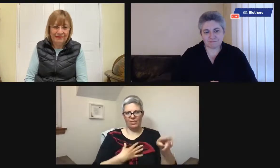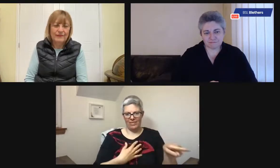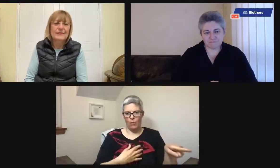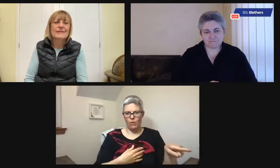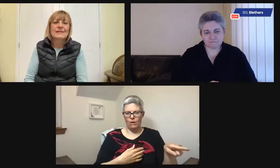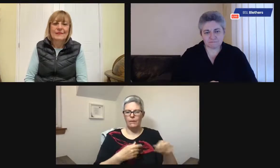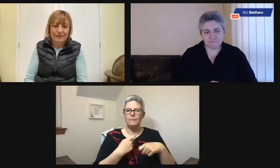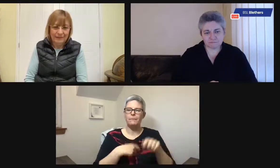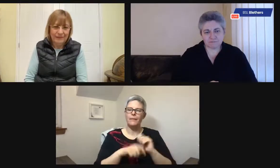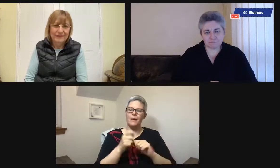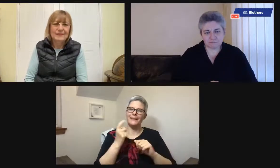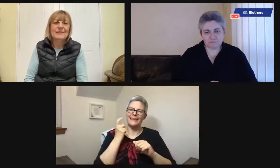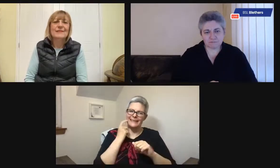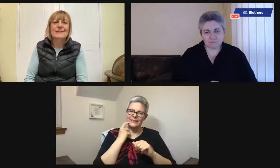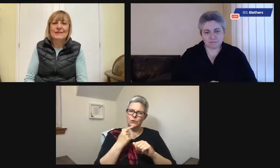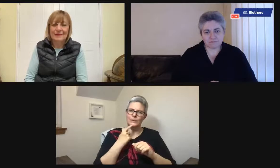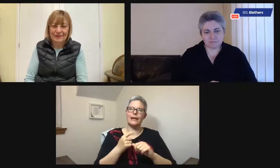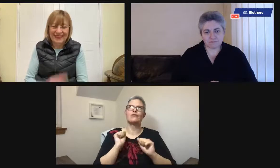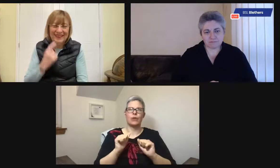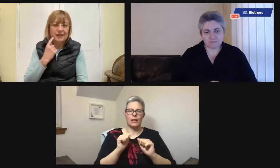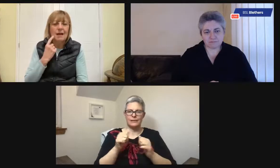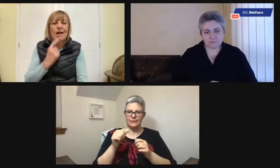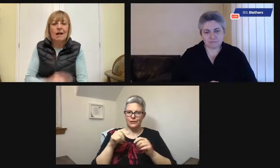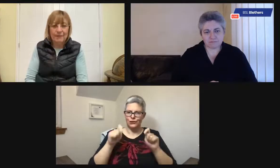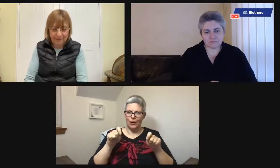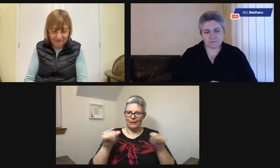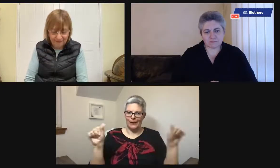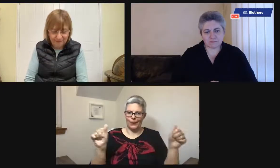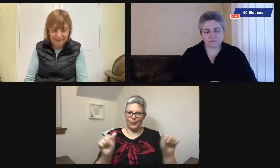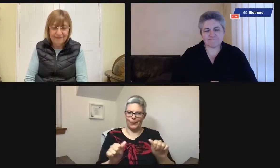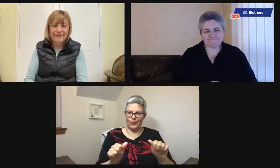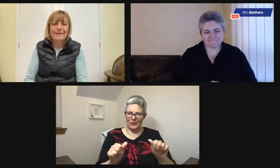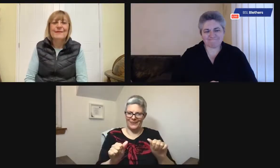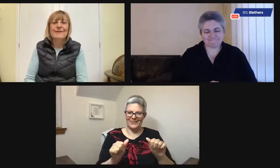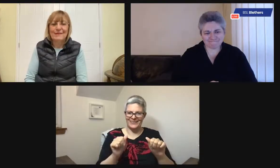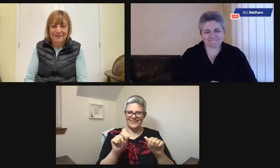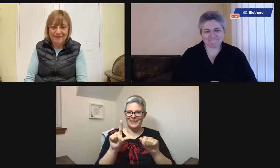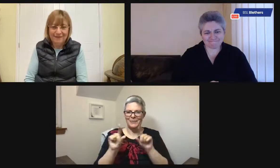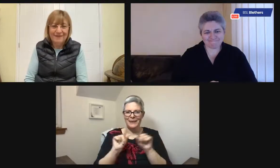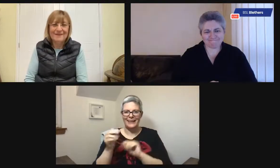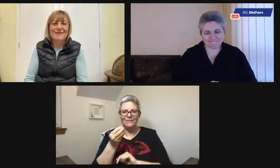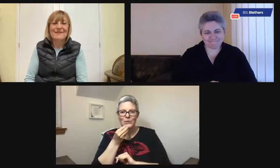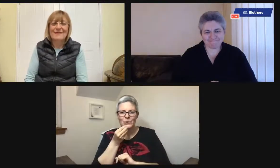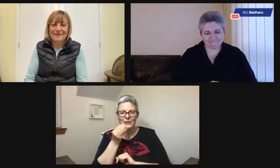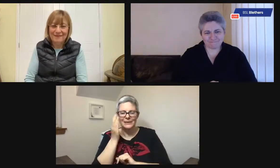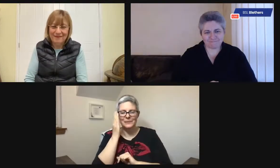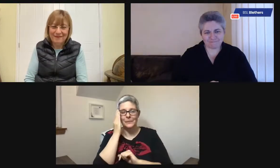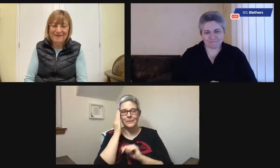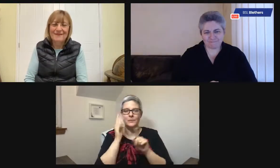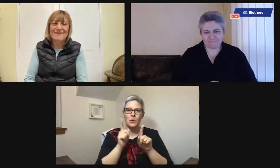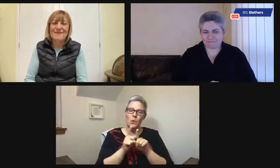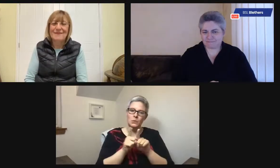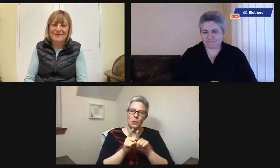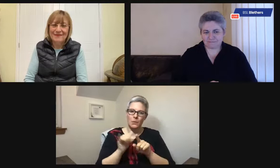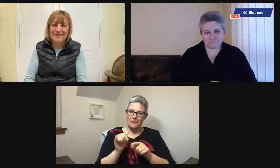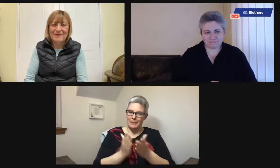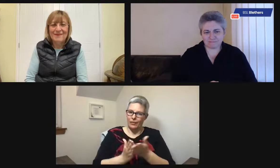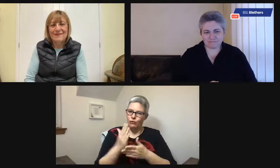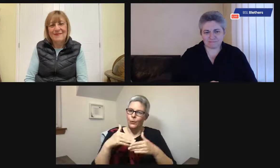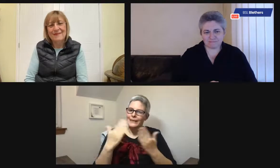pictures can help with that one. Do you want this? Do you want that? So and that also helps, obviously, with the shopping because